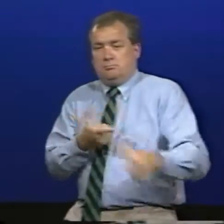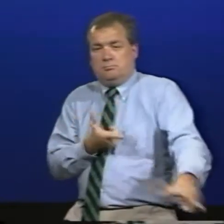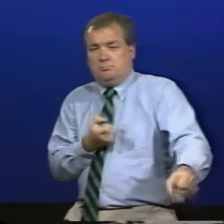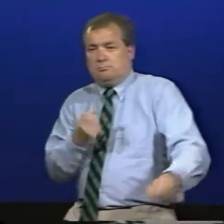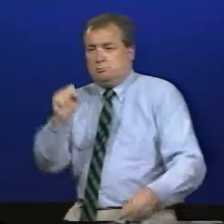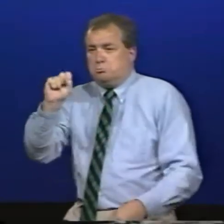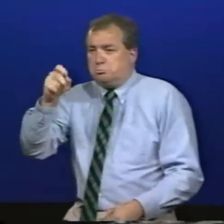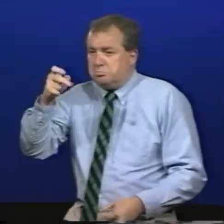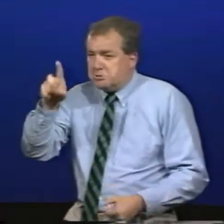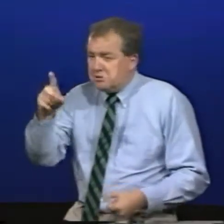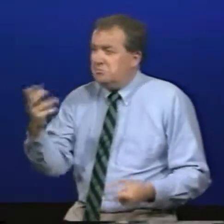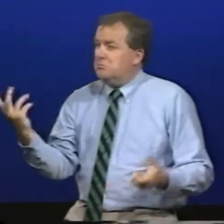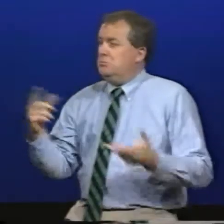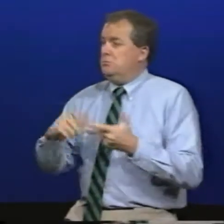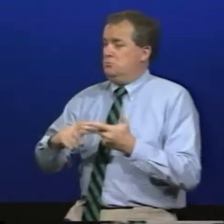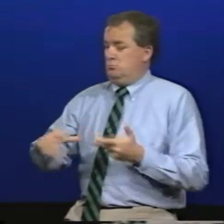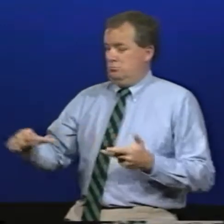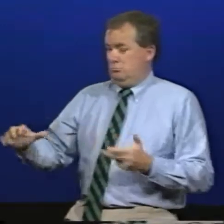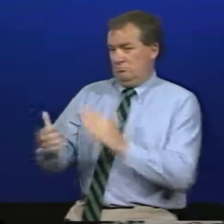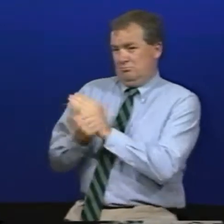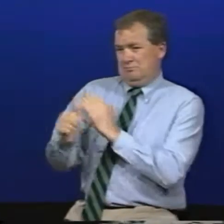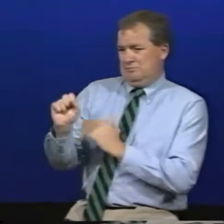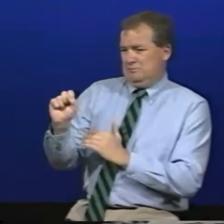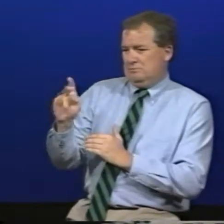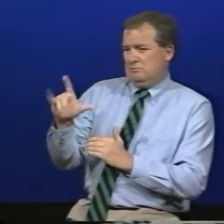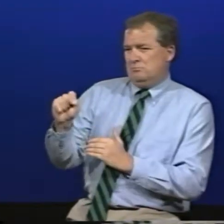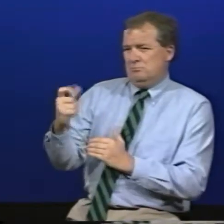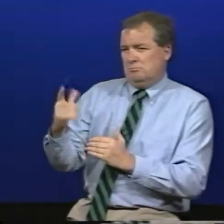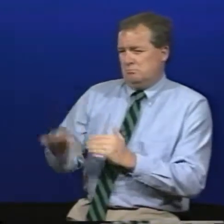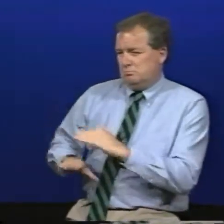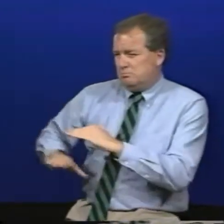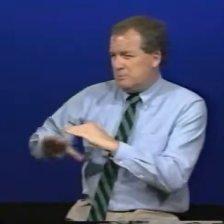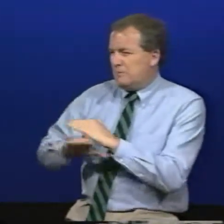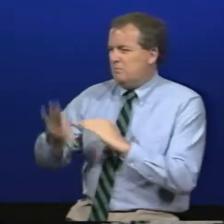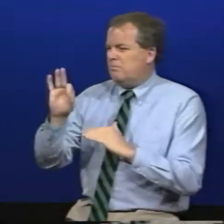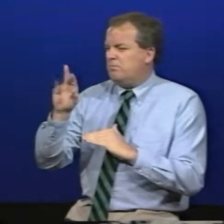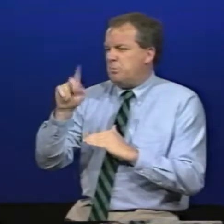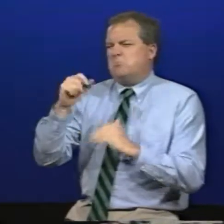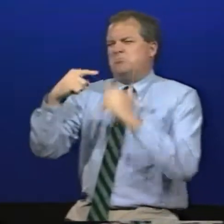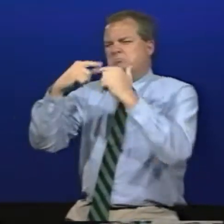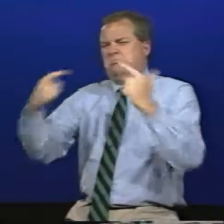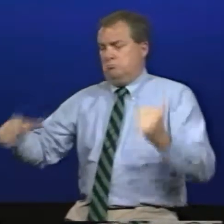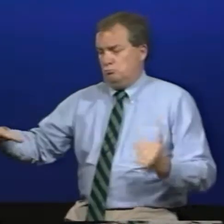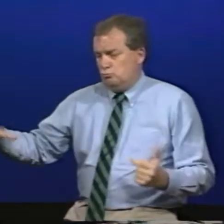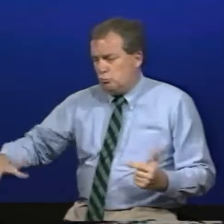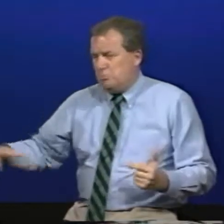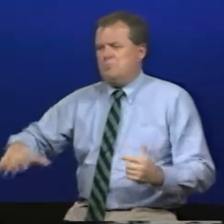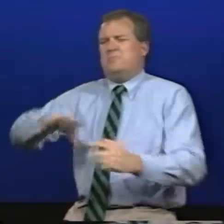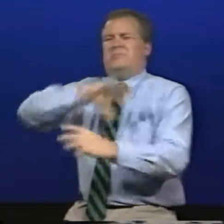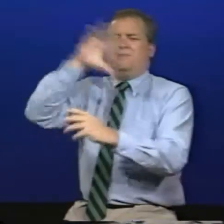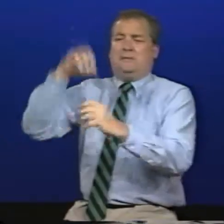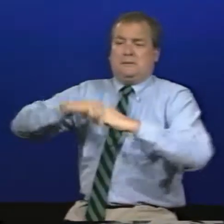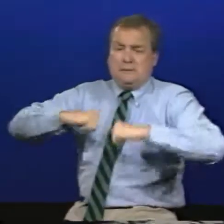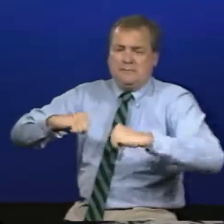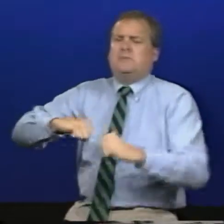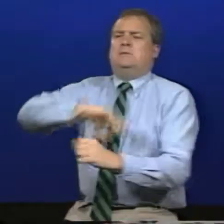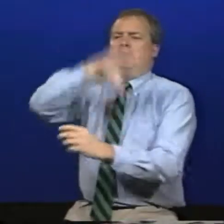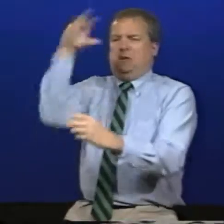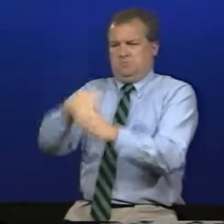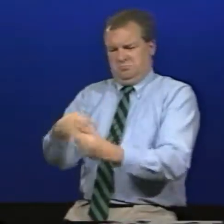would include things like height speed skills basic fundamental skills such as dribbling ability